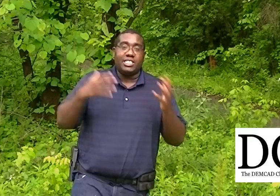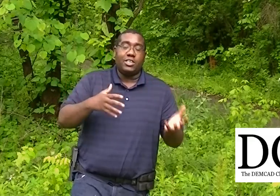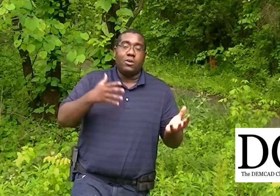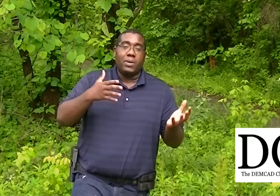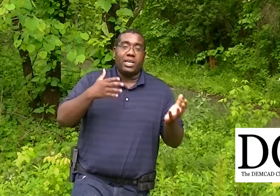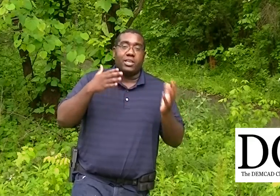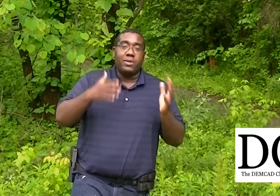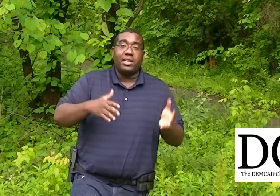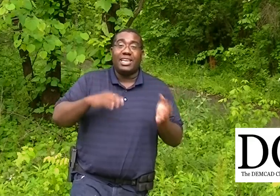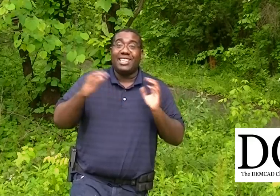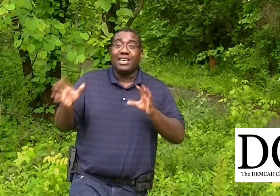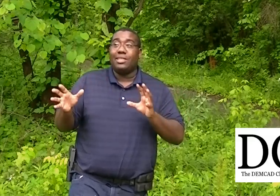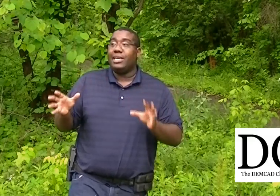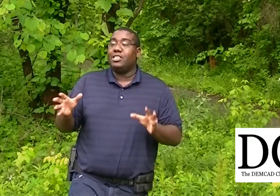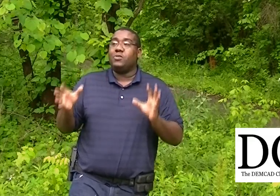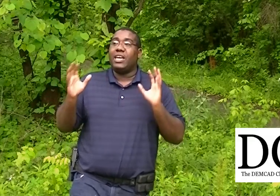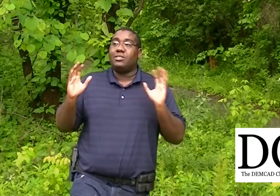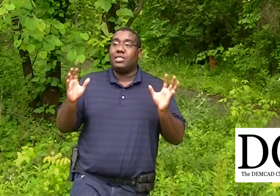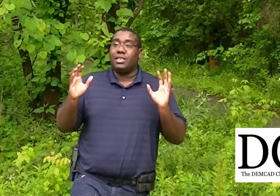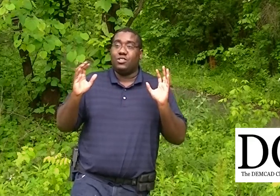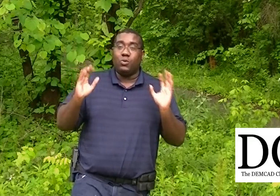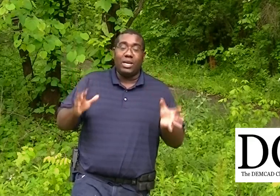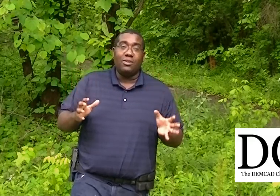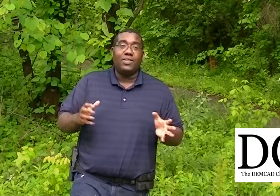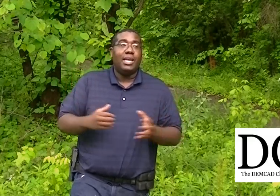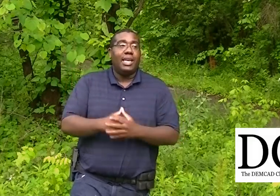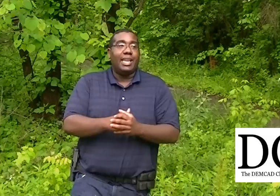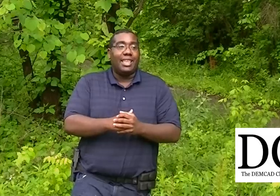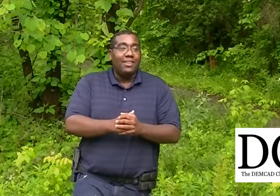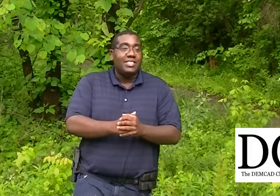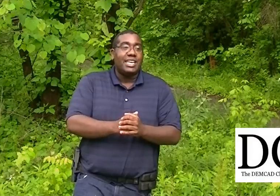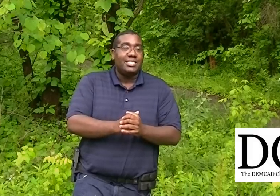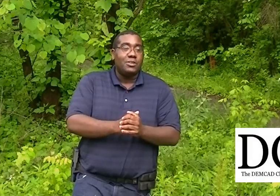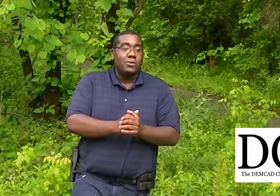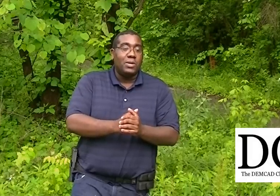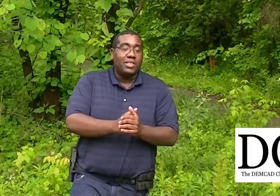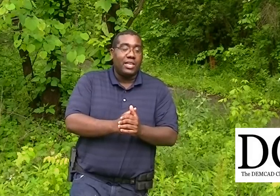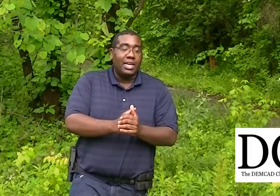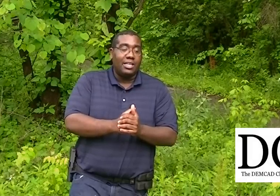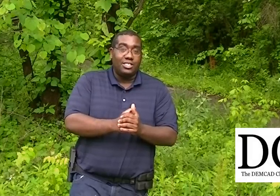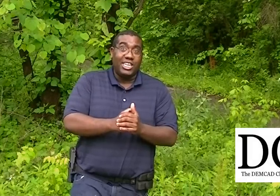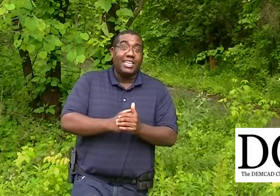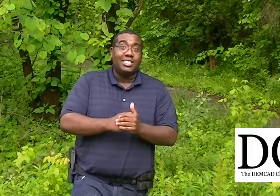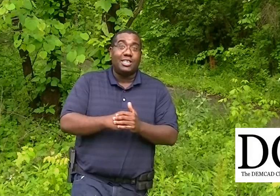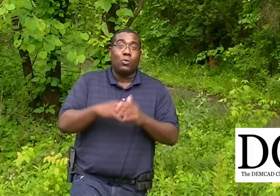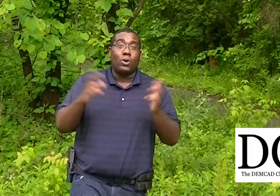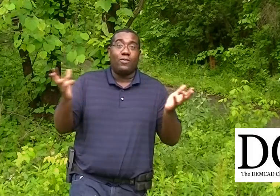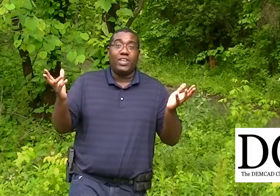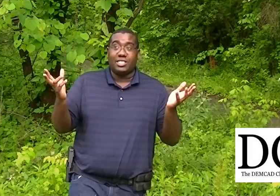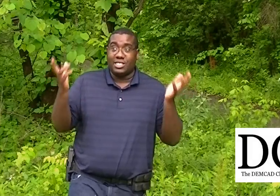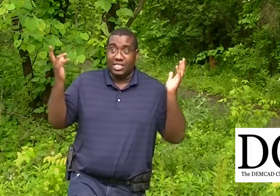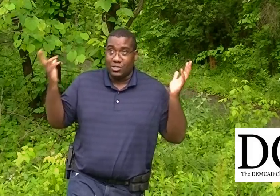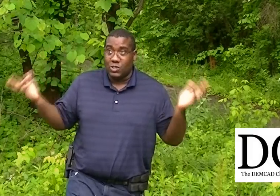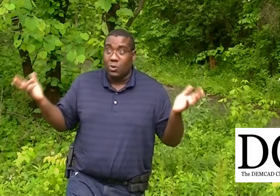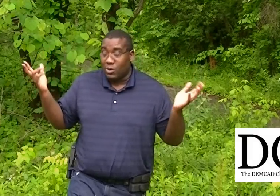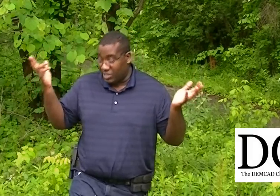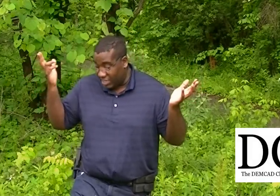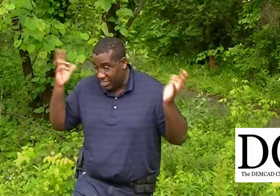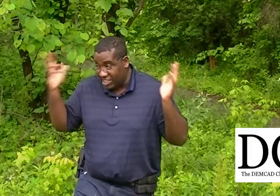into the European Union illegally in 2012. And a lot of this has to do with changes in world events such as what's going on in